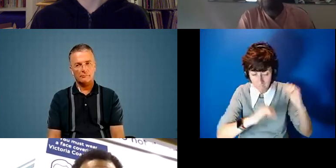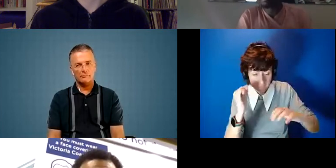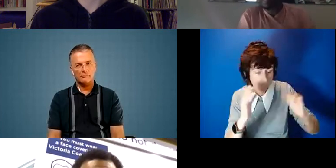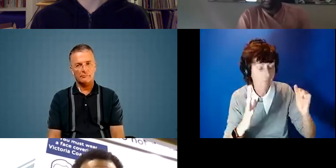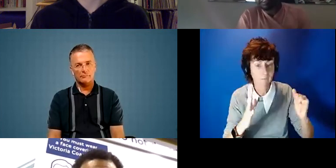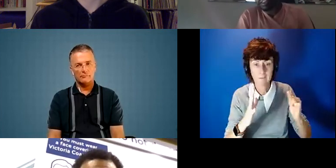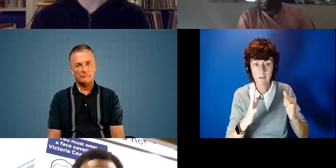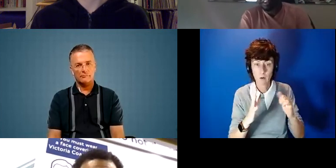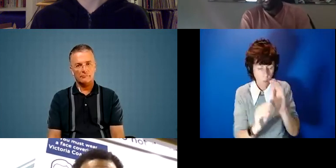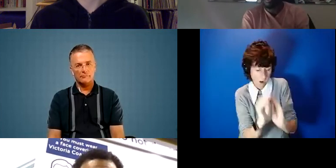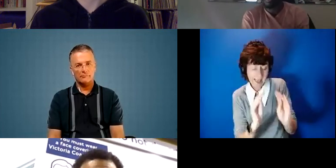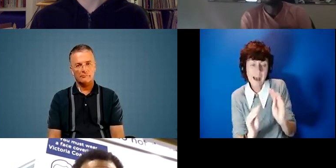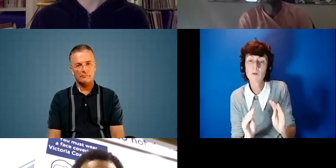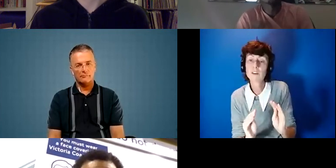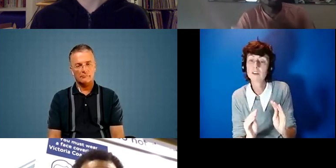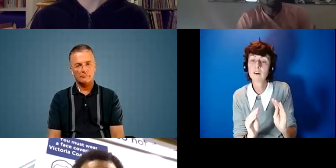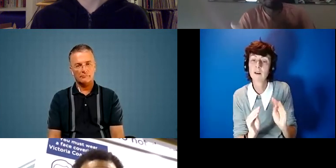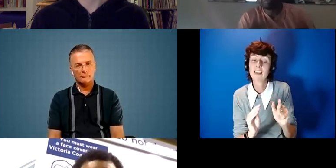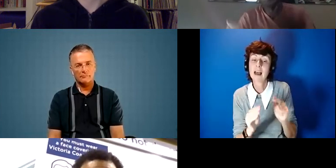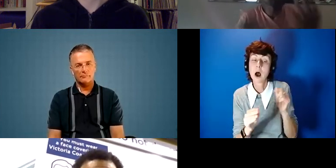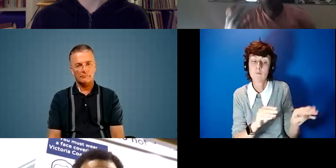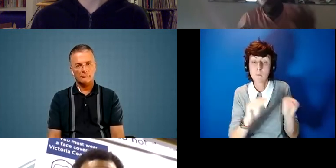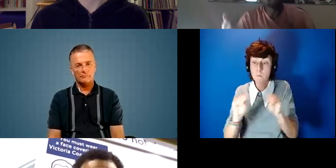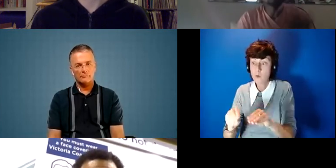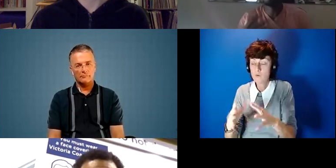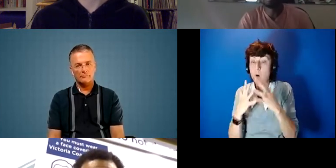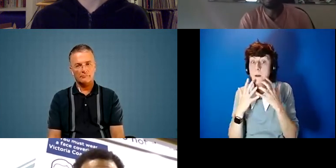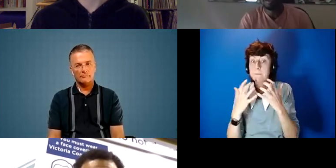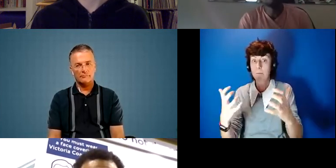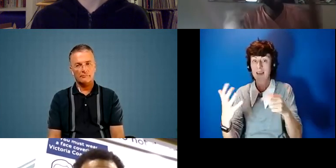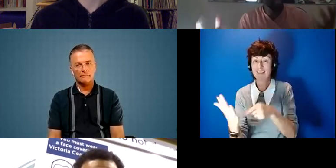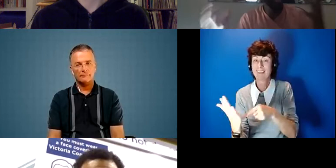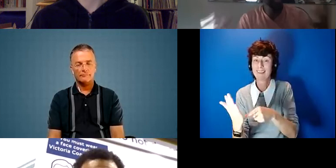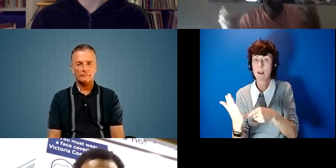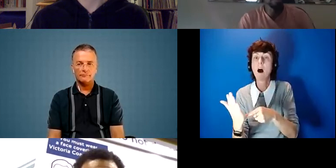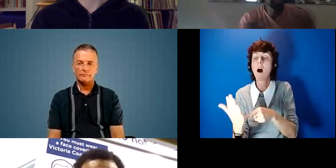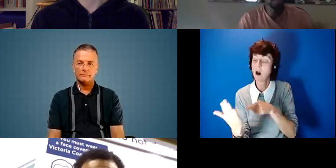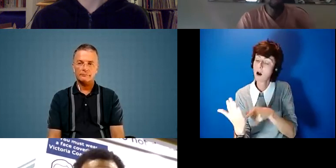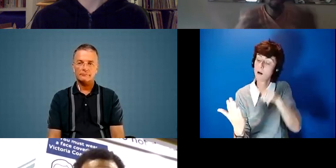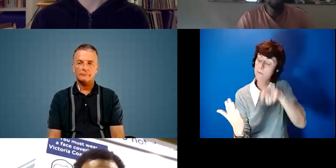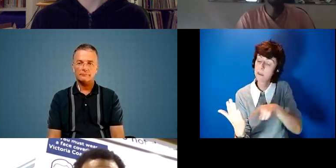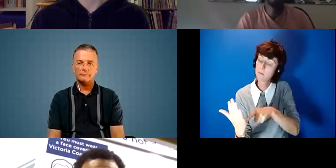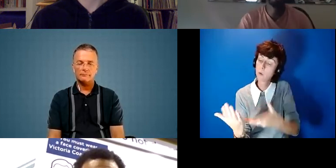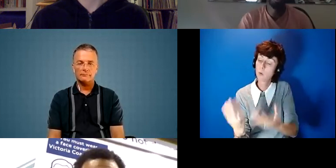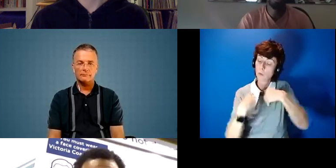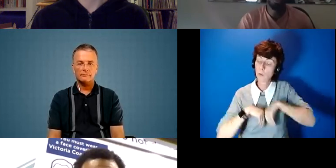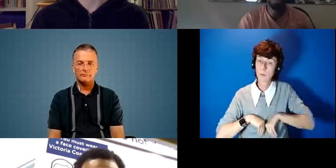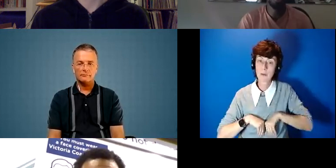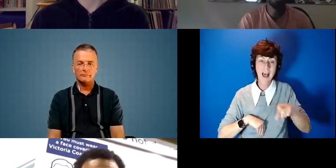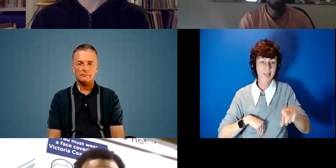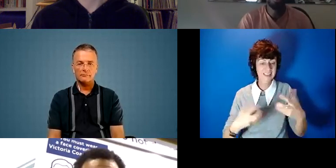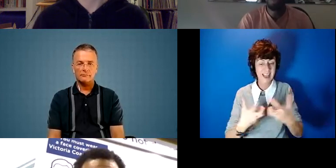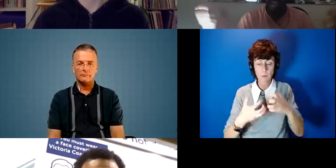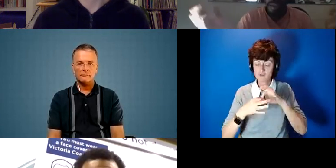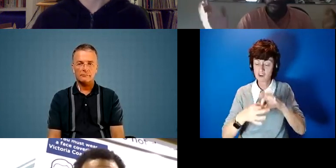yeah and place i guess uh in in a public domain so that we can be reminded once again of alternative ways of being and relating to the world and